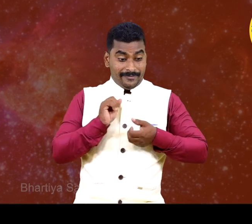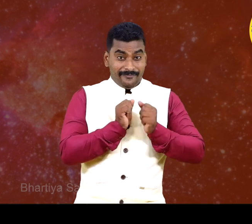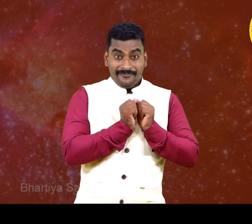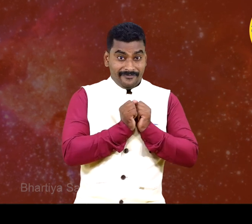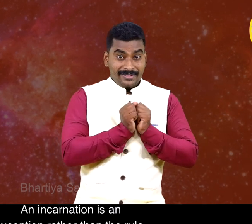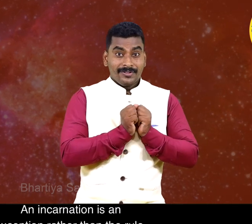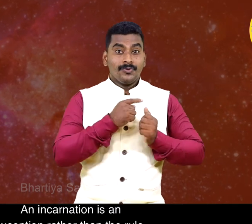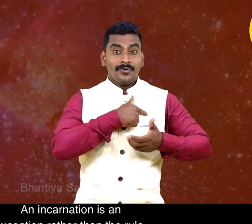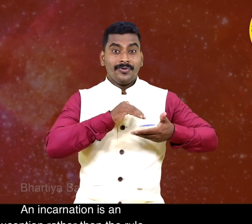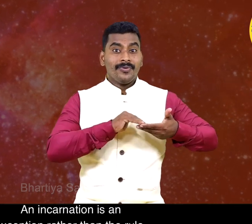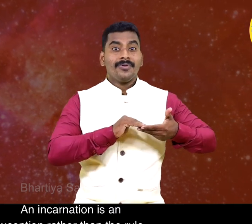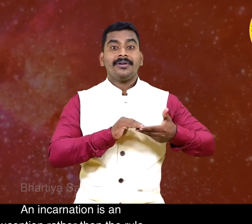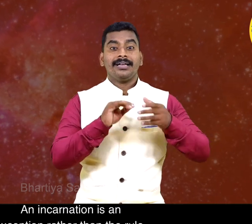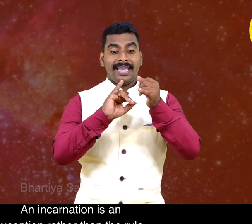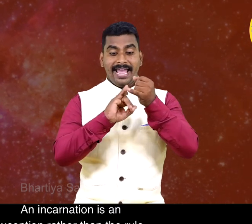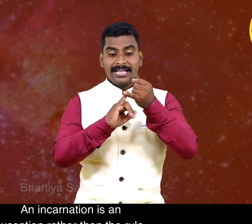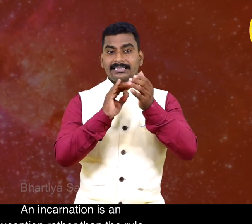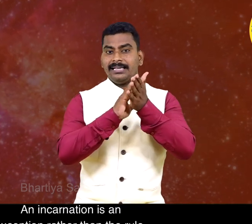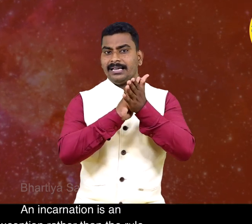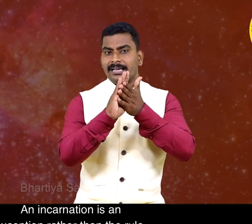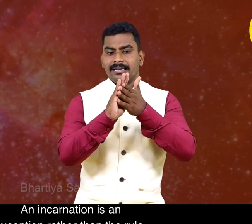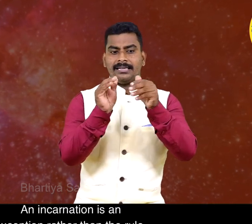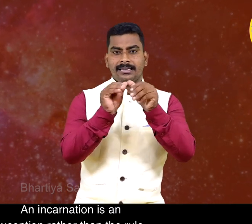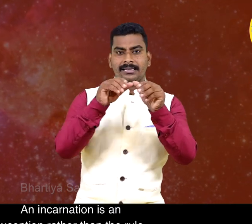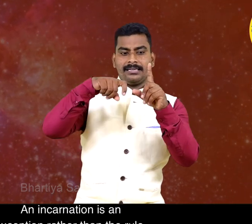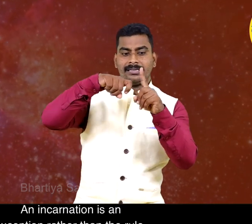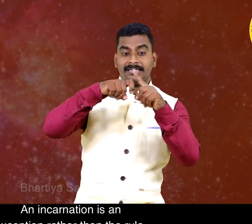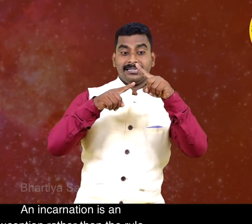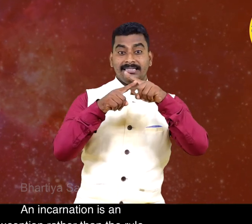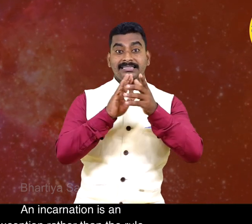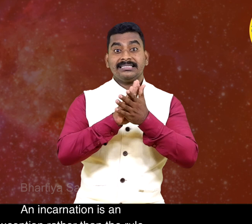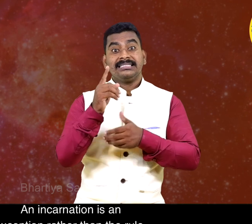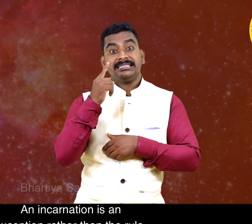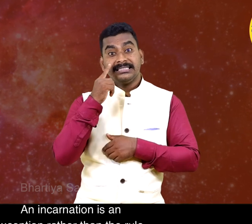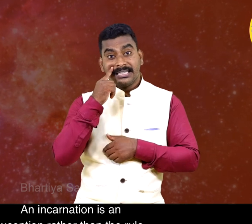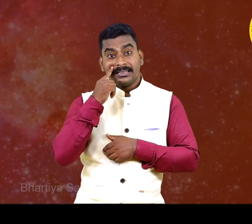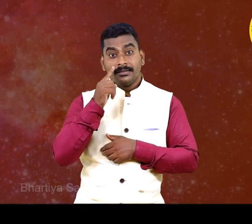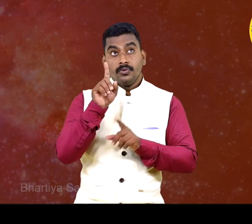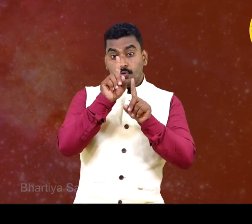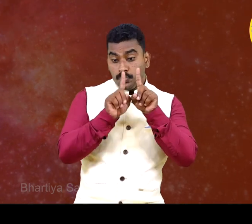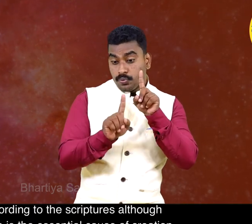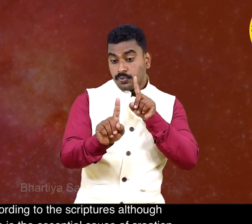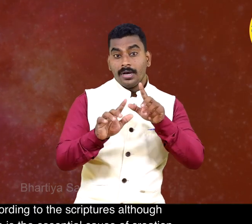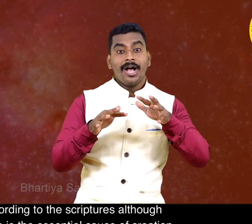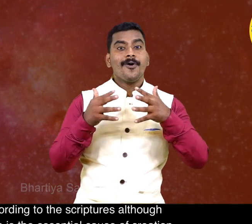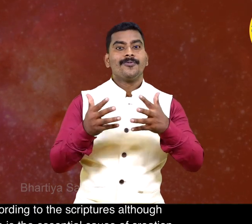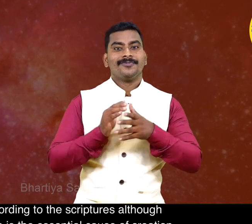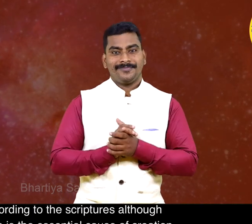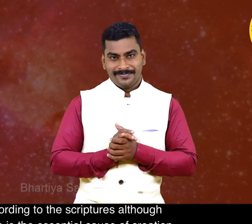An Incarnation is an exception rather than the rule. According to the scriptures,